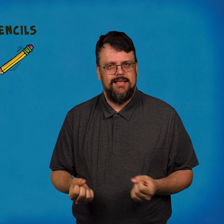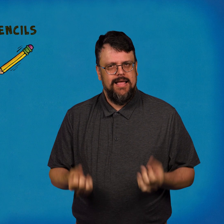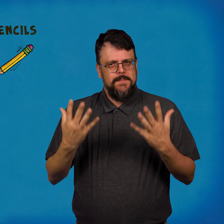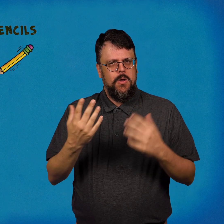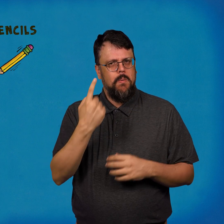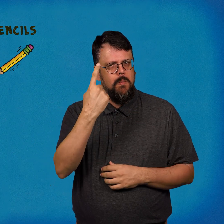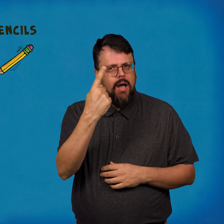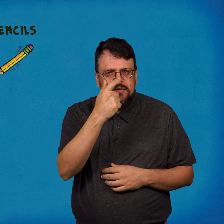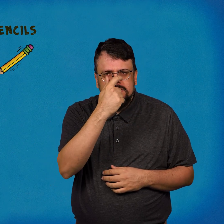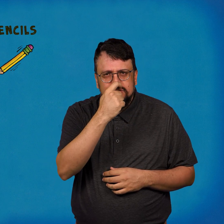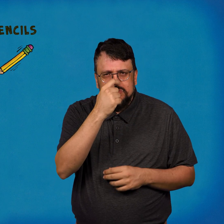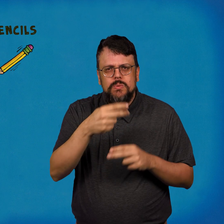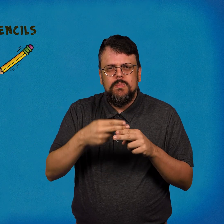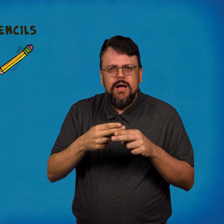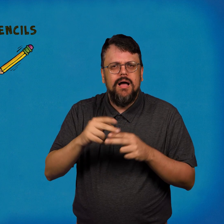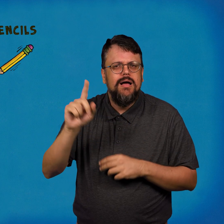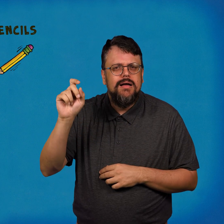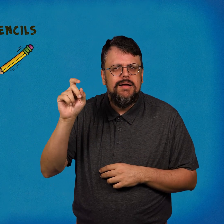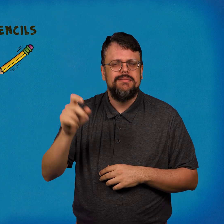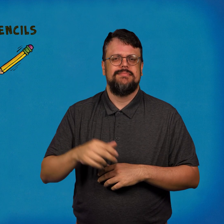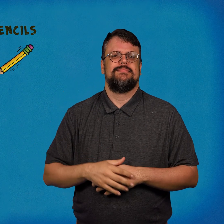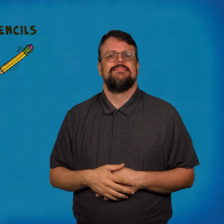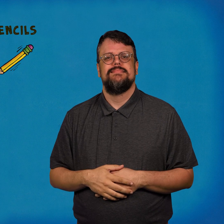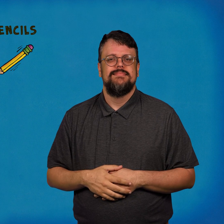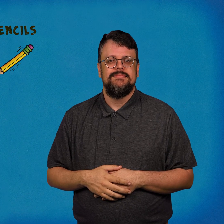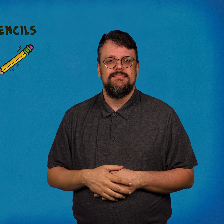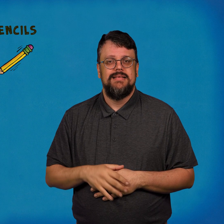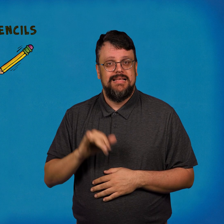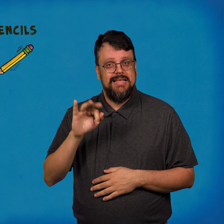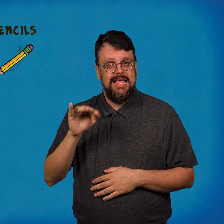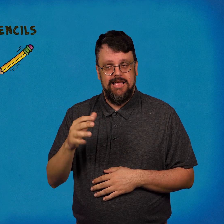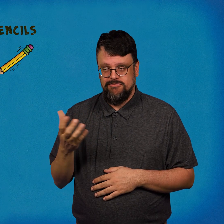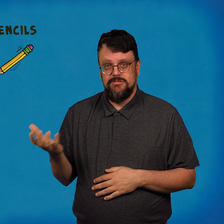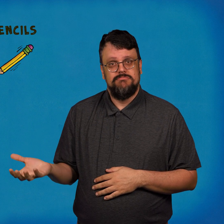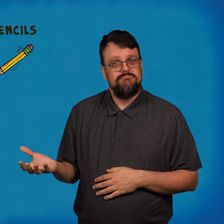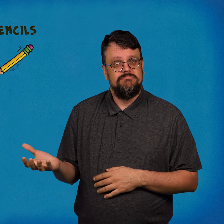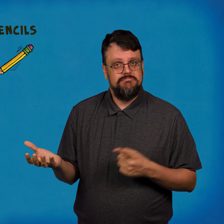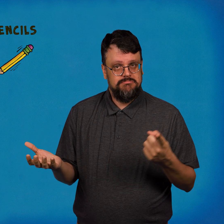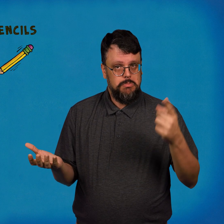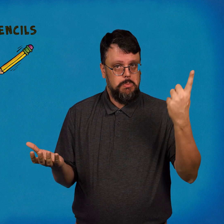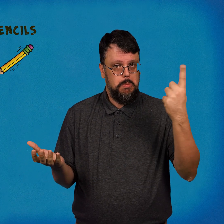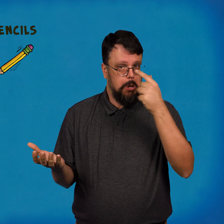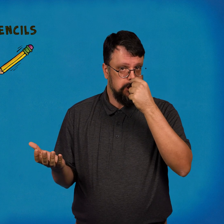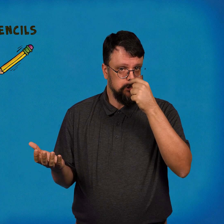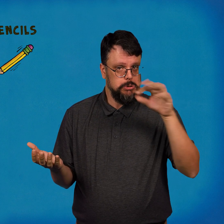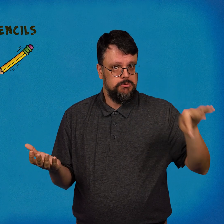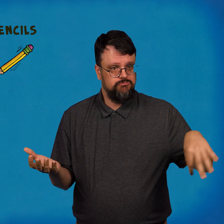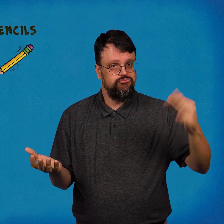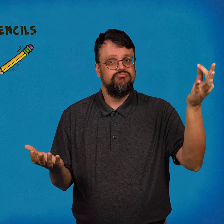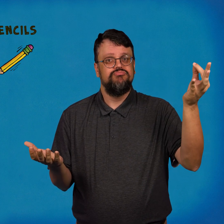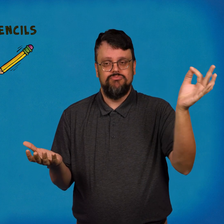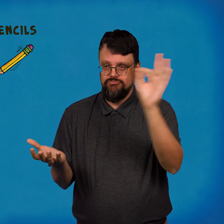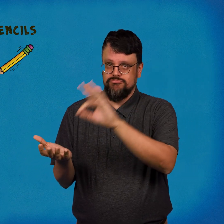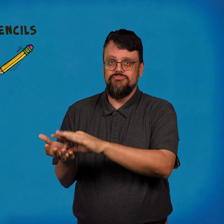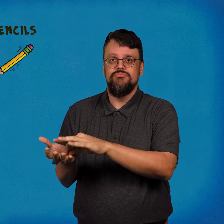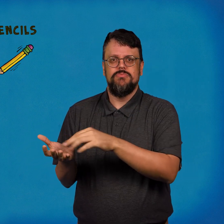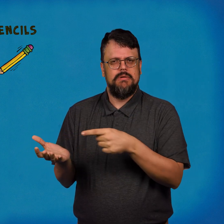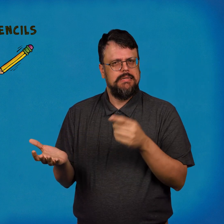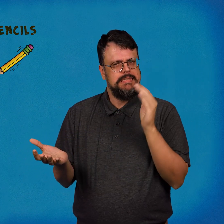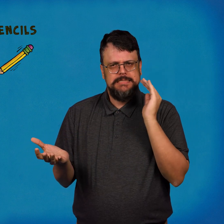How much does each tissue weigh? If you put just one tissue on the scale, it seems